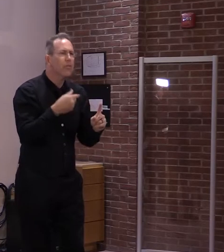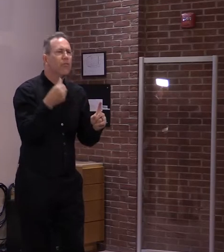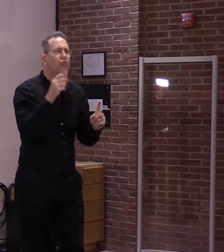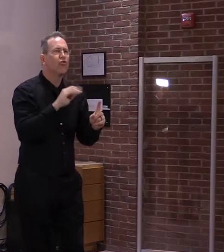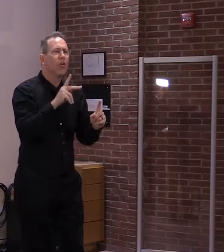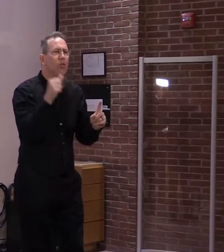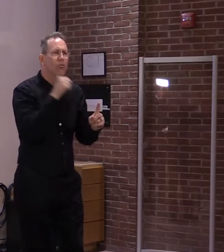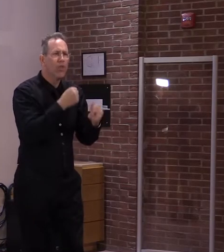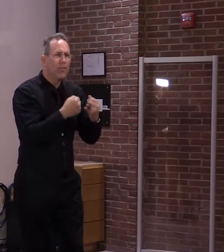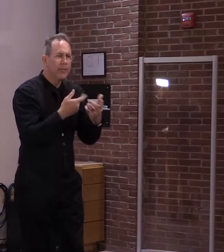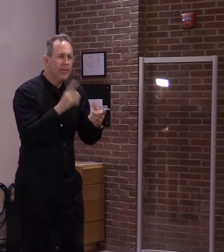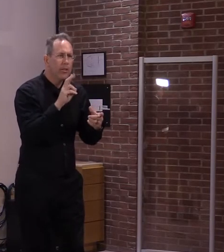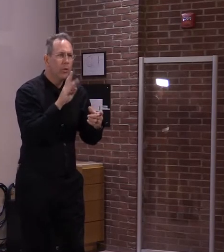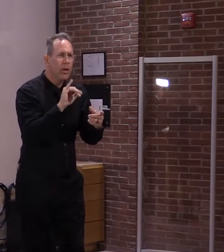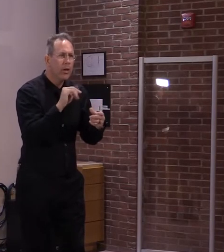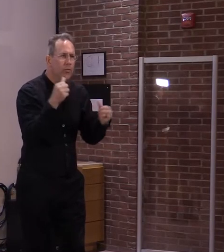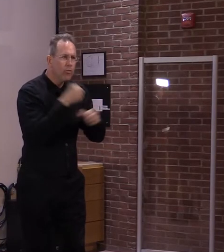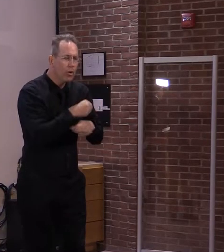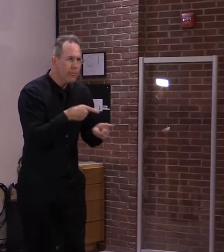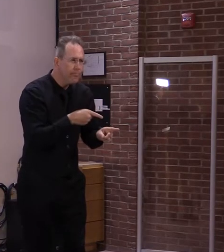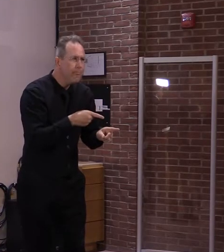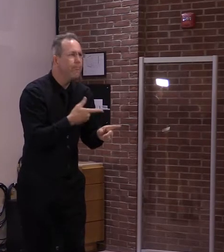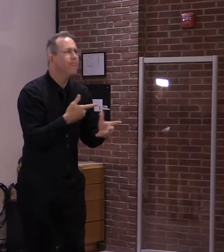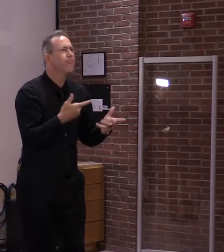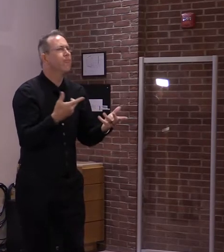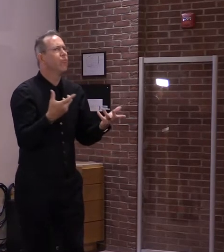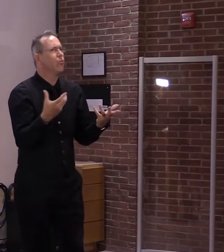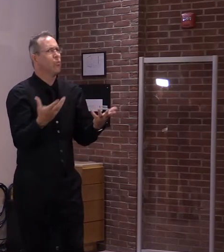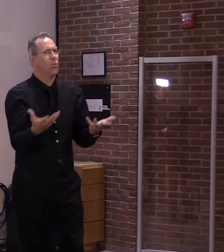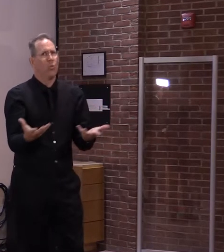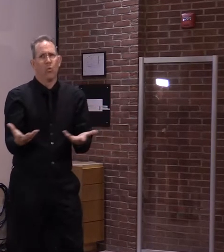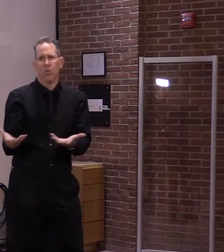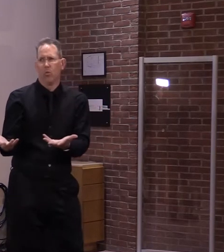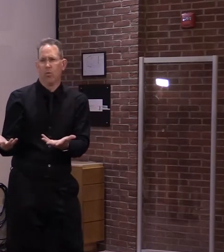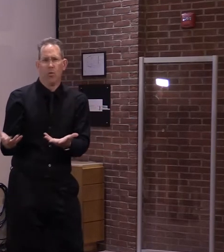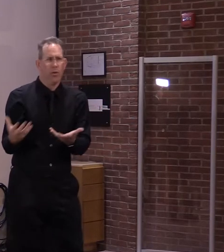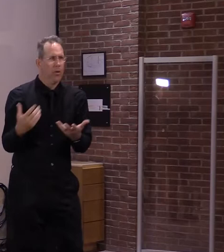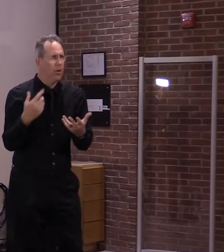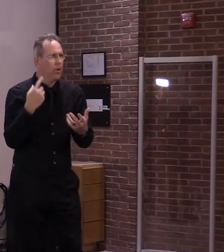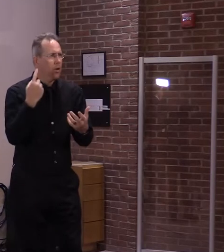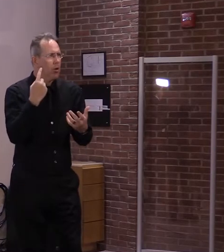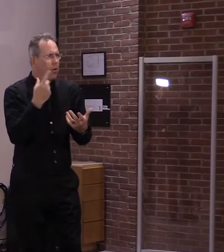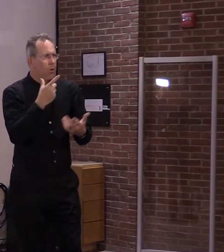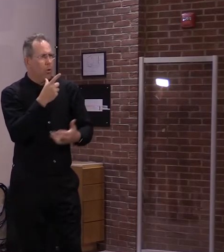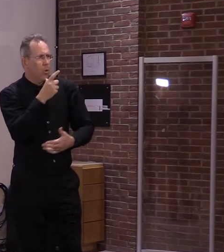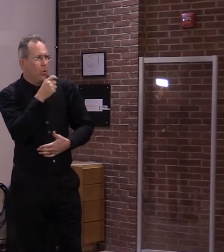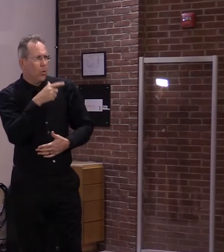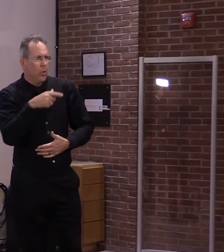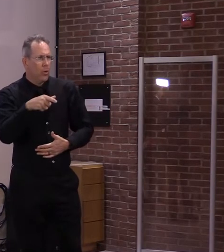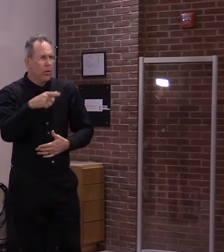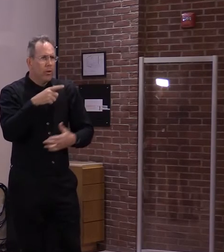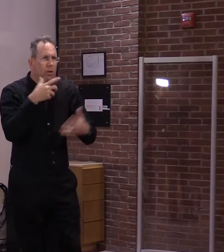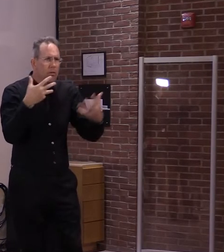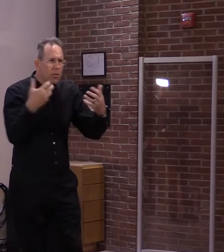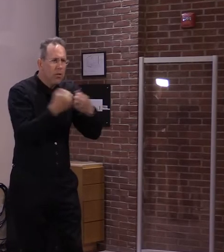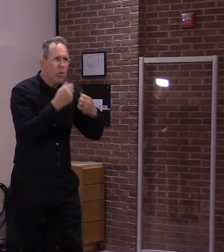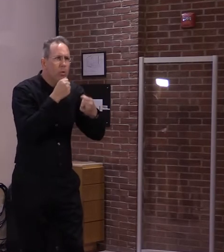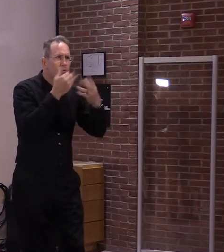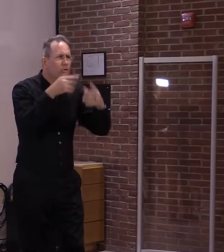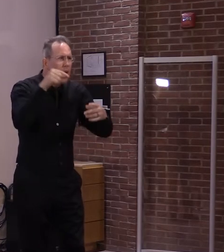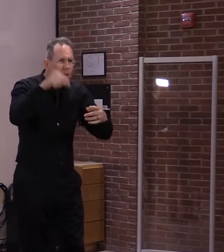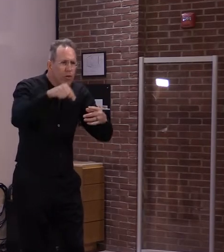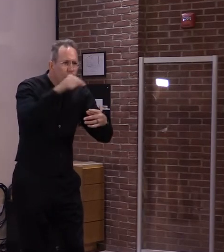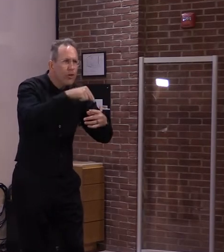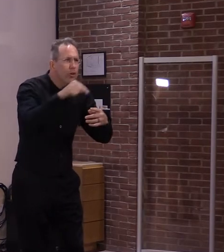hide the name even of young people killed in car crashes, not just the drivers, but people who are killed in